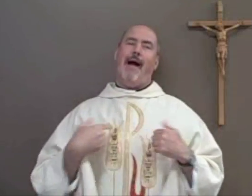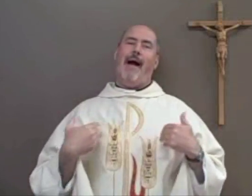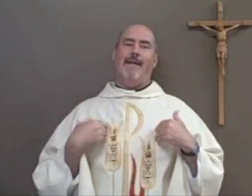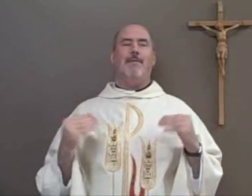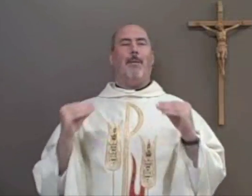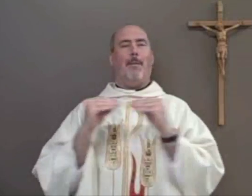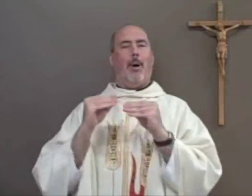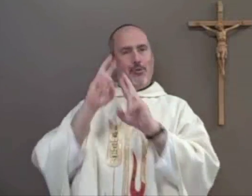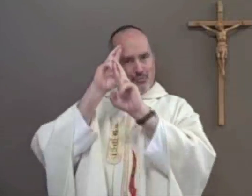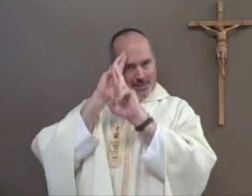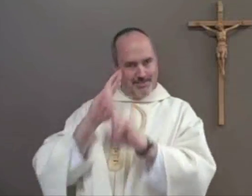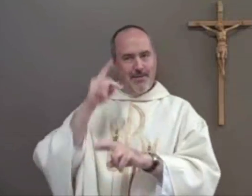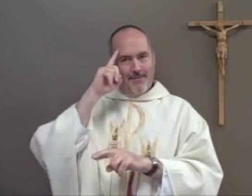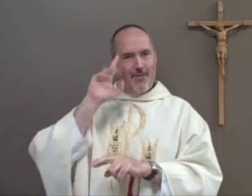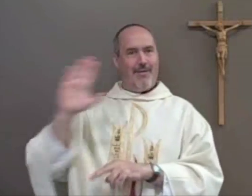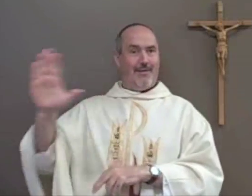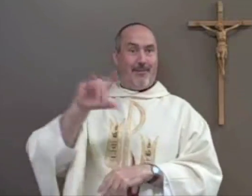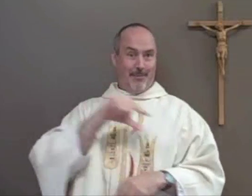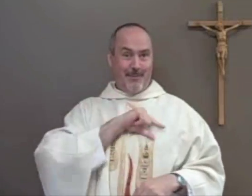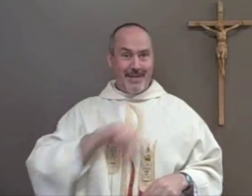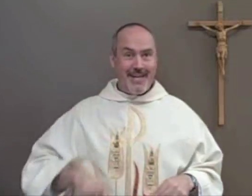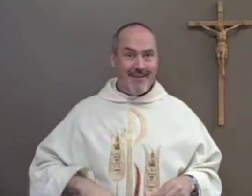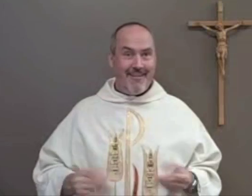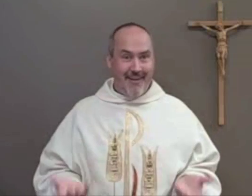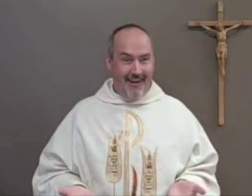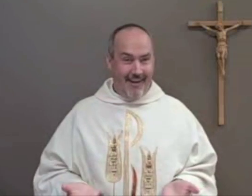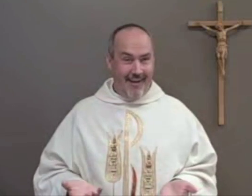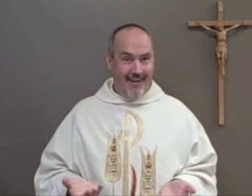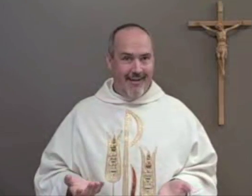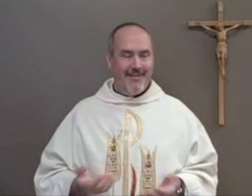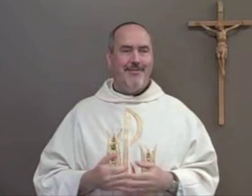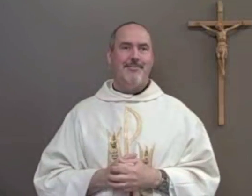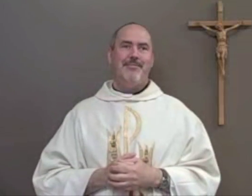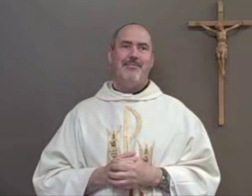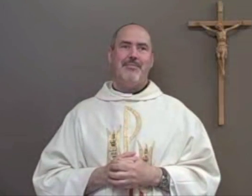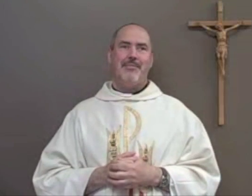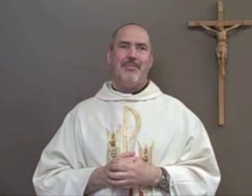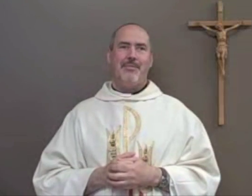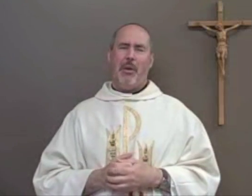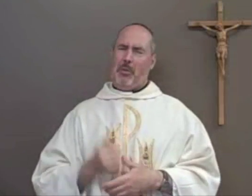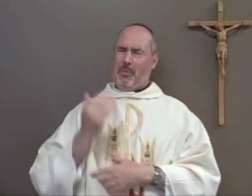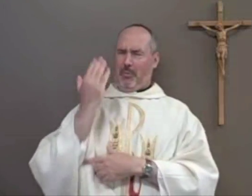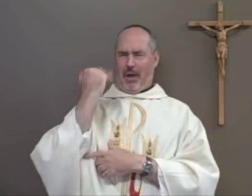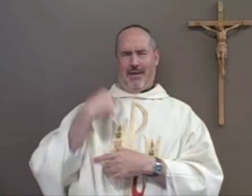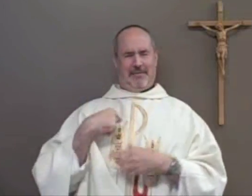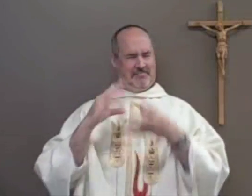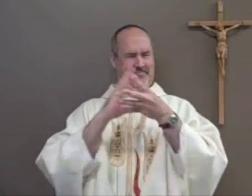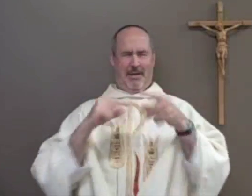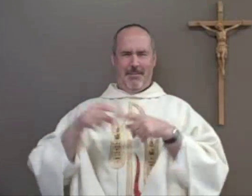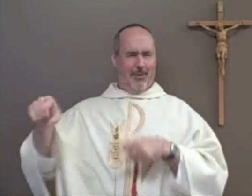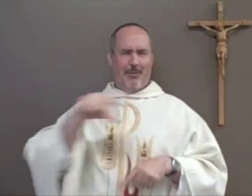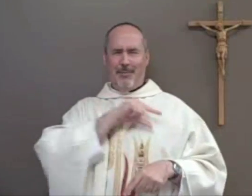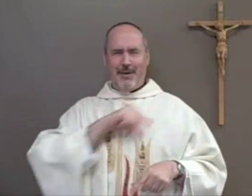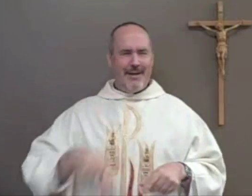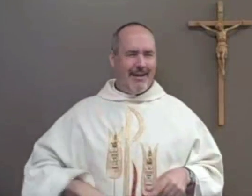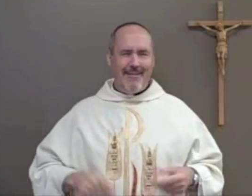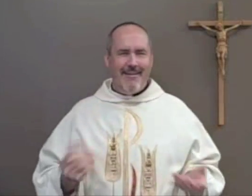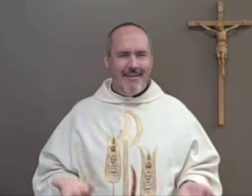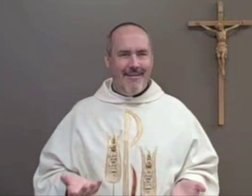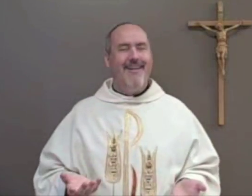me to gain a little bit more respect for her and for that position so why am I telling you my story and the